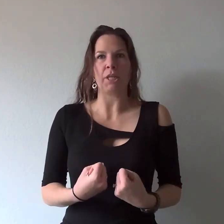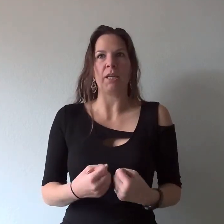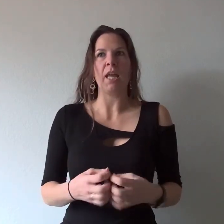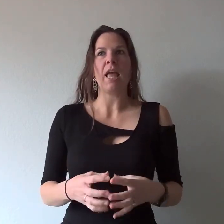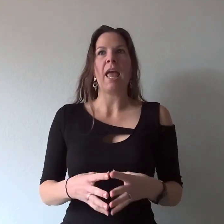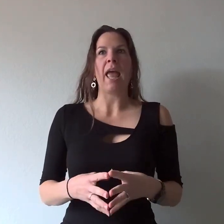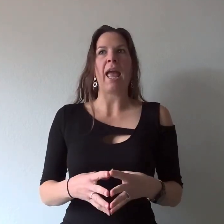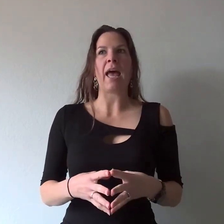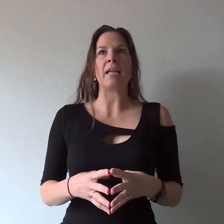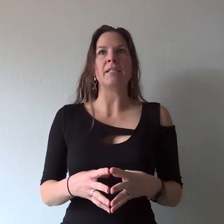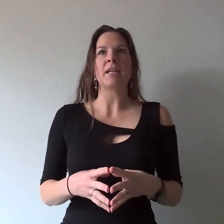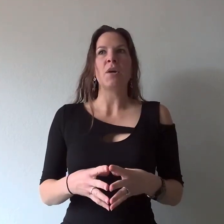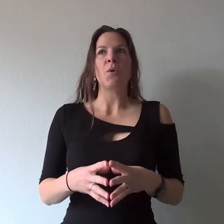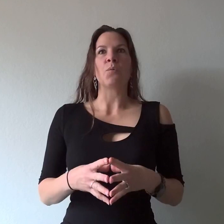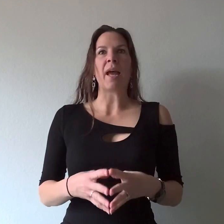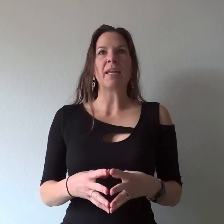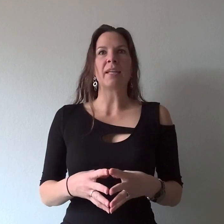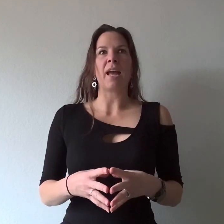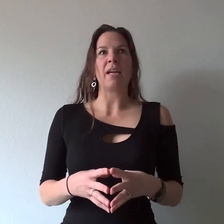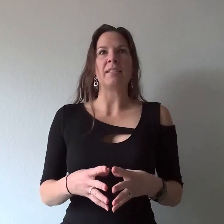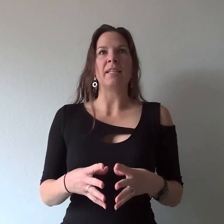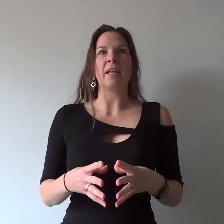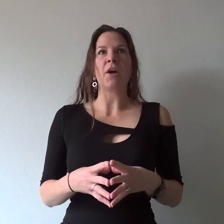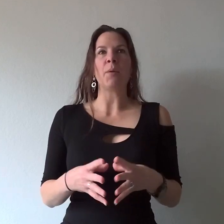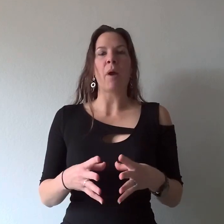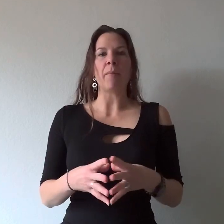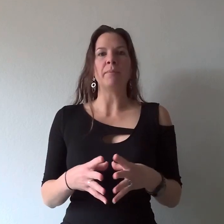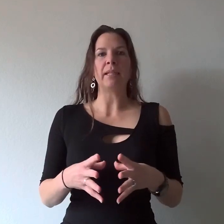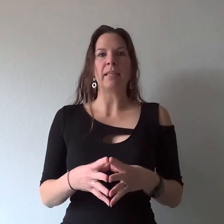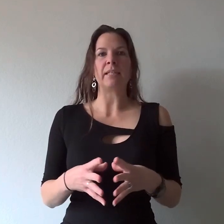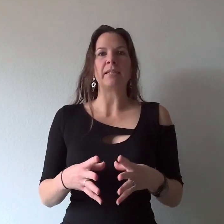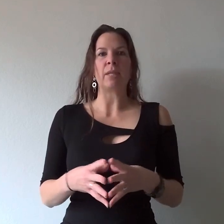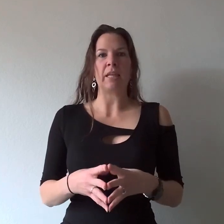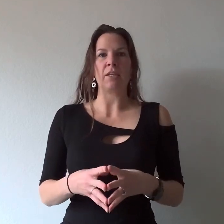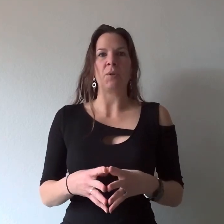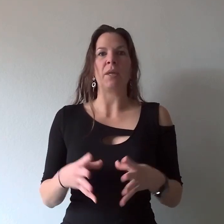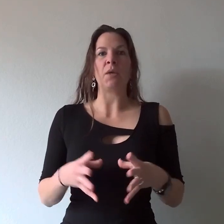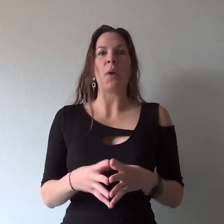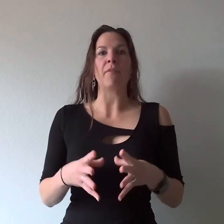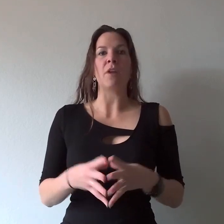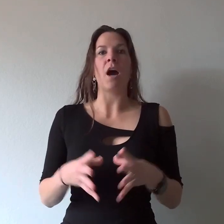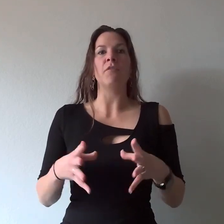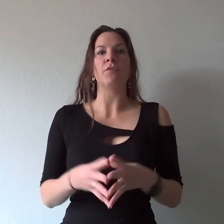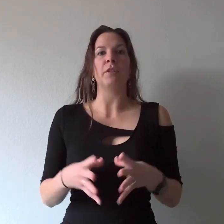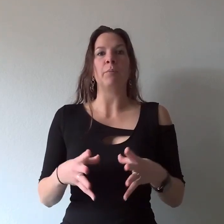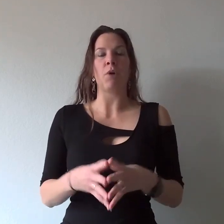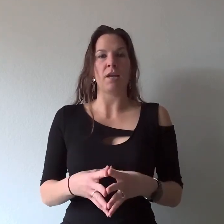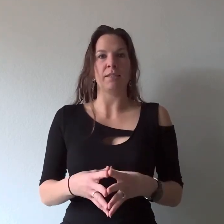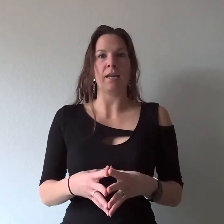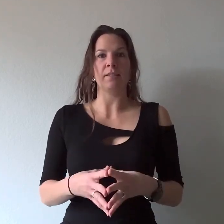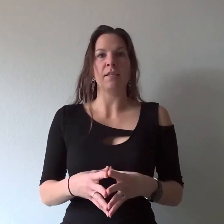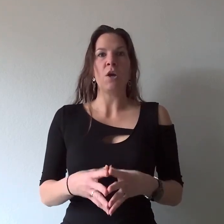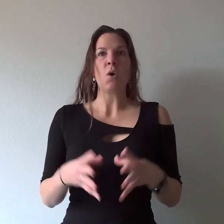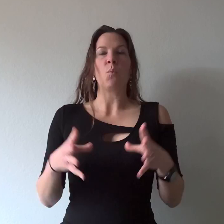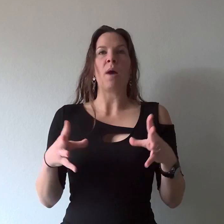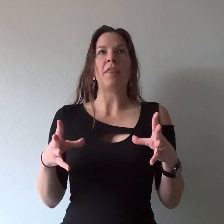and recognize that there are probably things within you that you have not fully processed whether